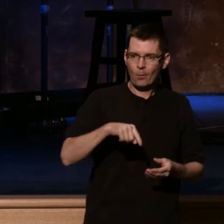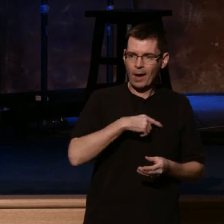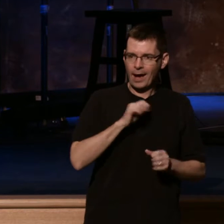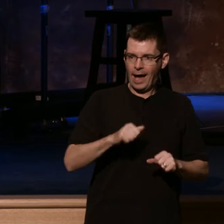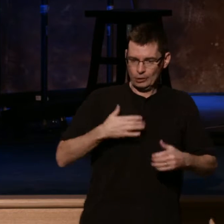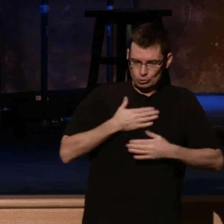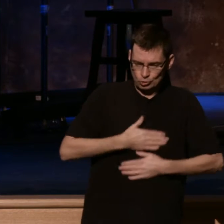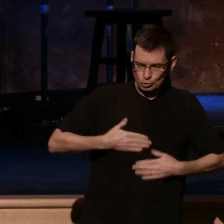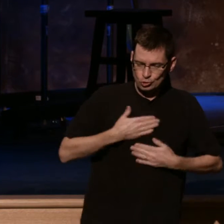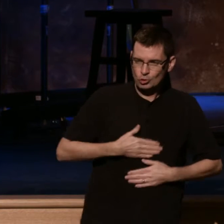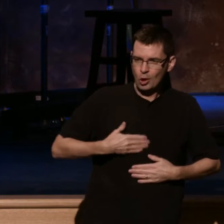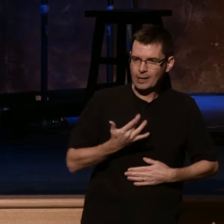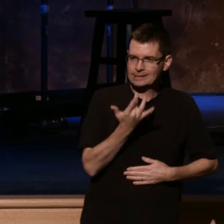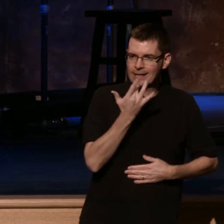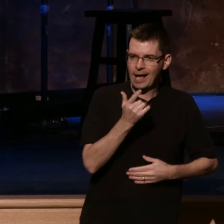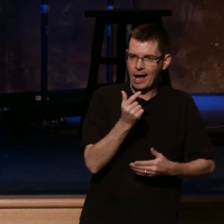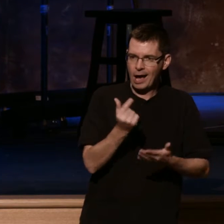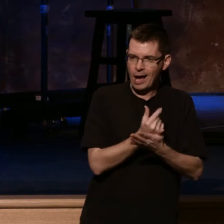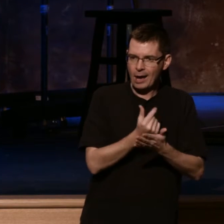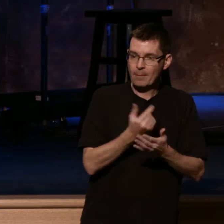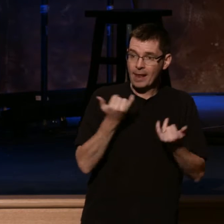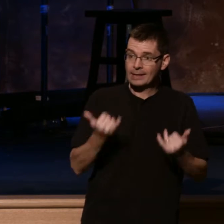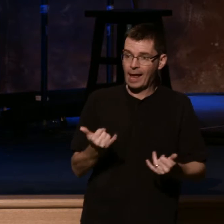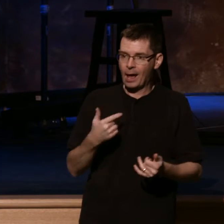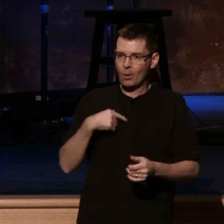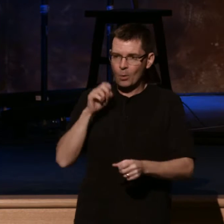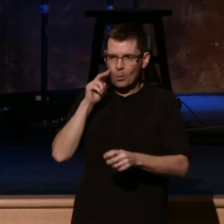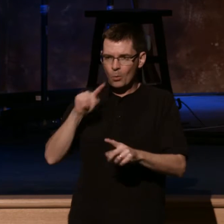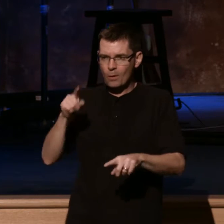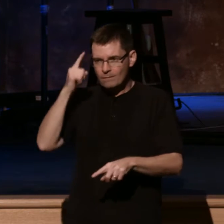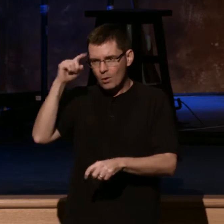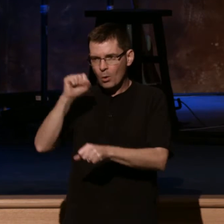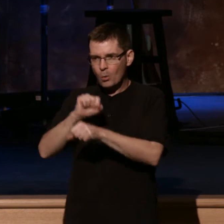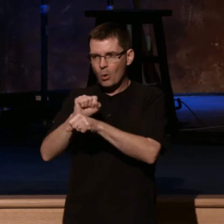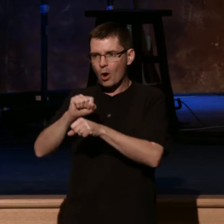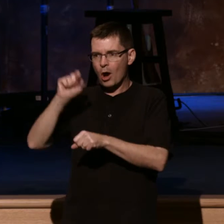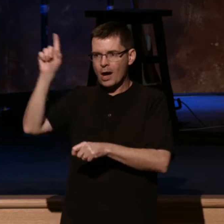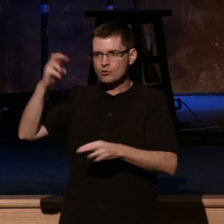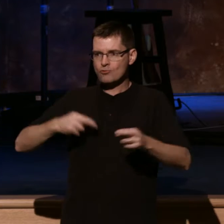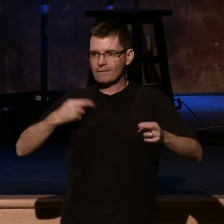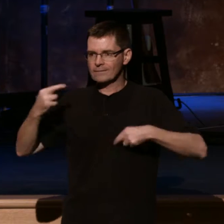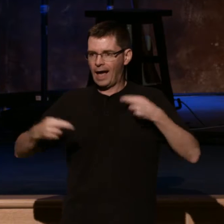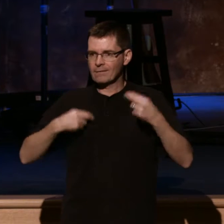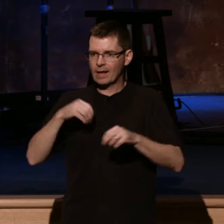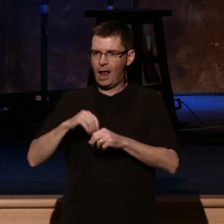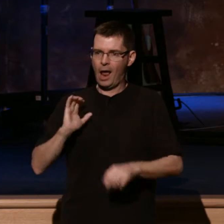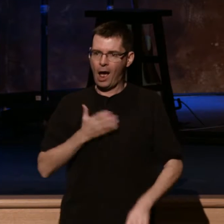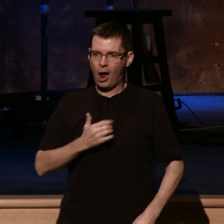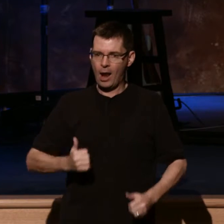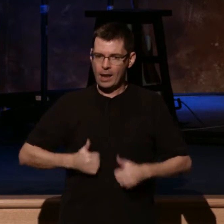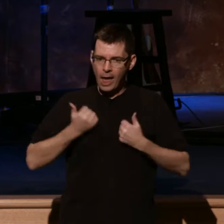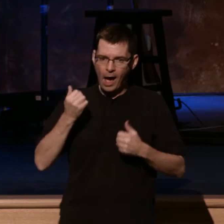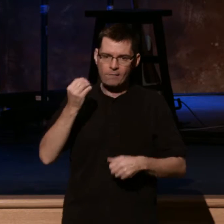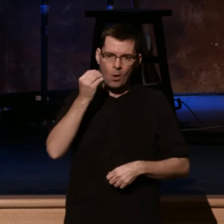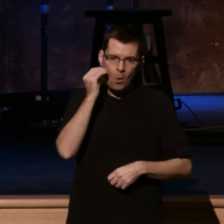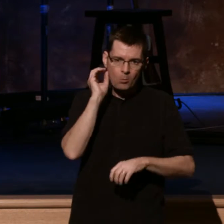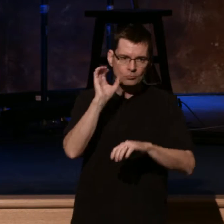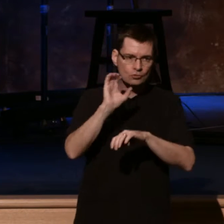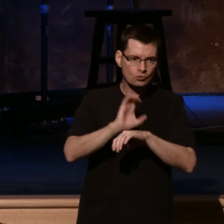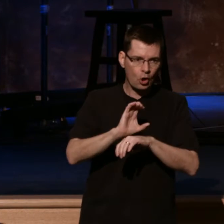us to truly experience a work of revival in our lives, our homes, our churches, our nations, and in the world. So as you're turning